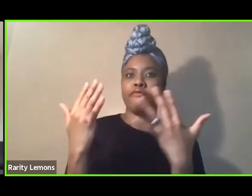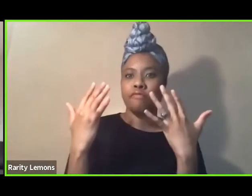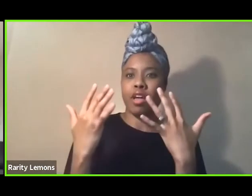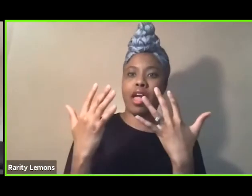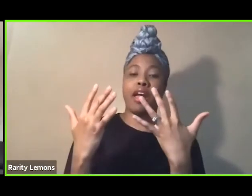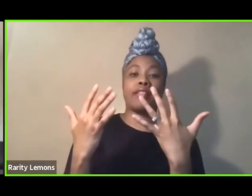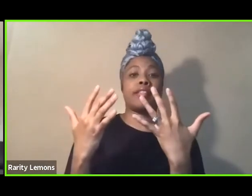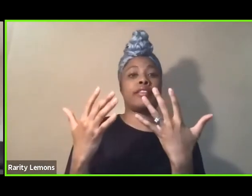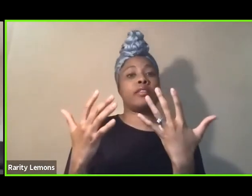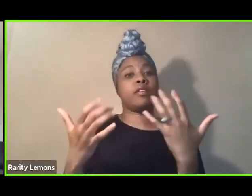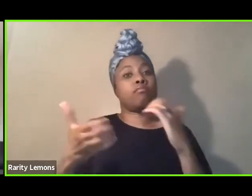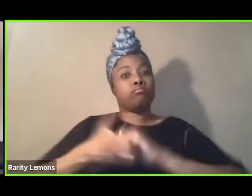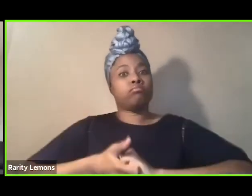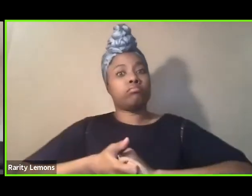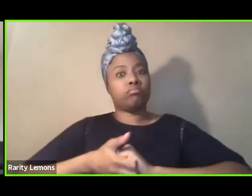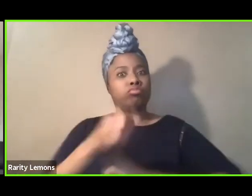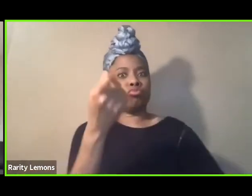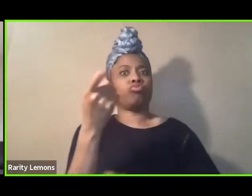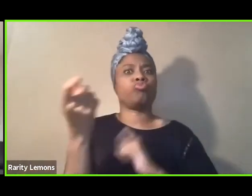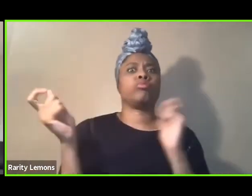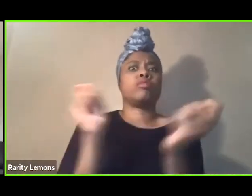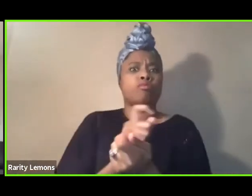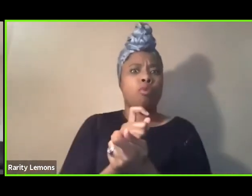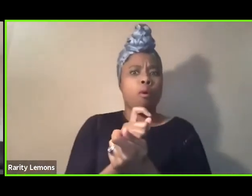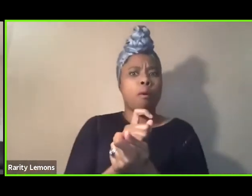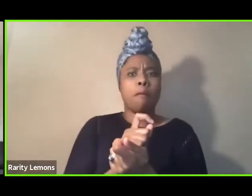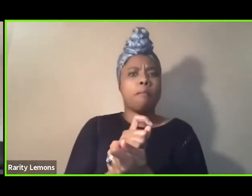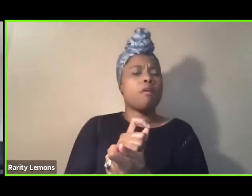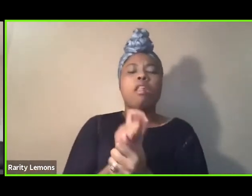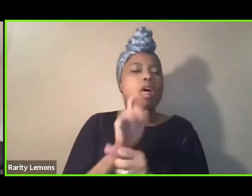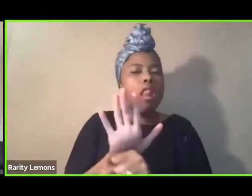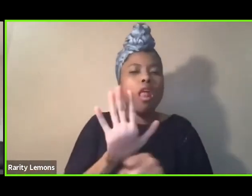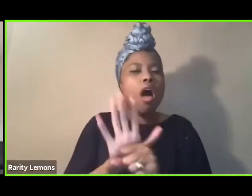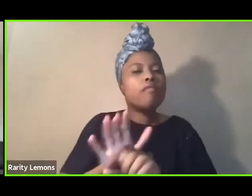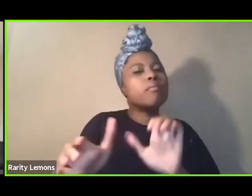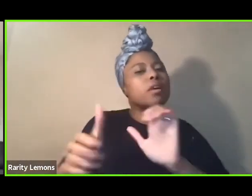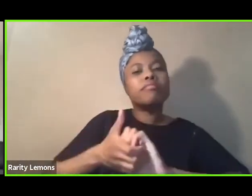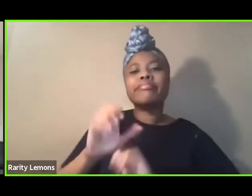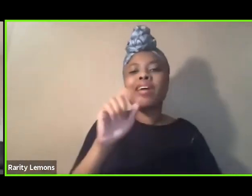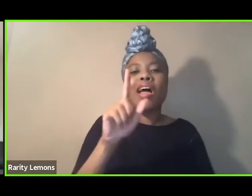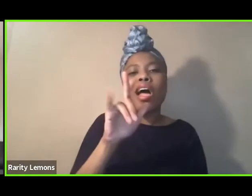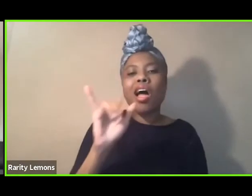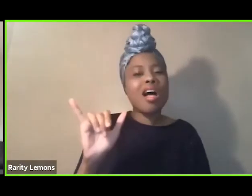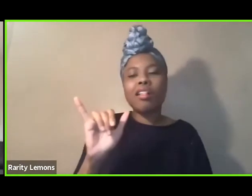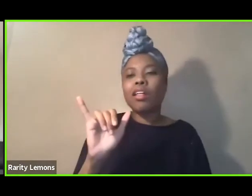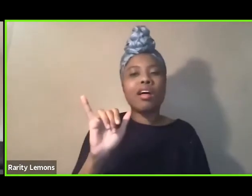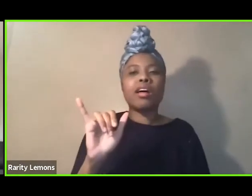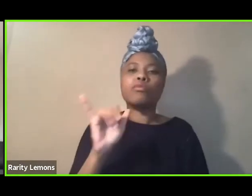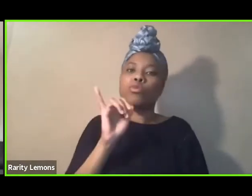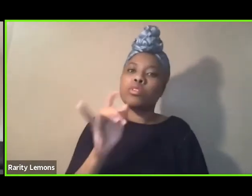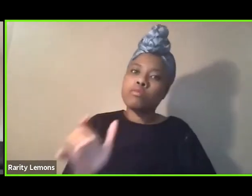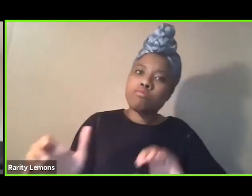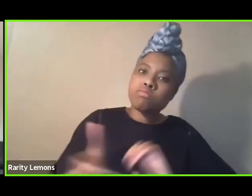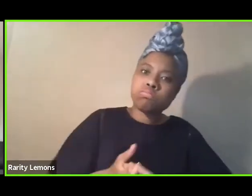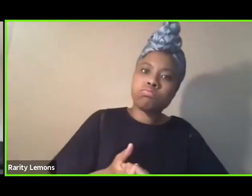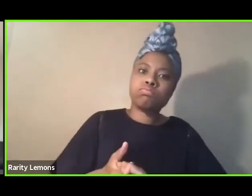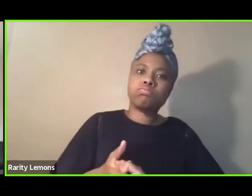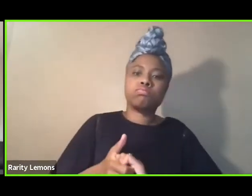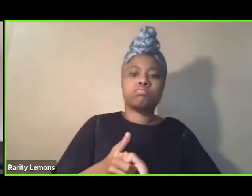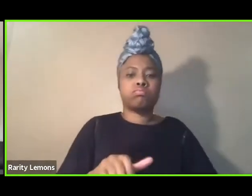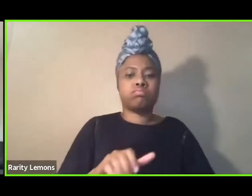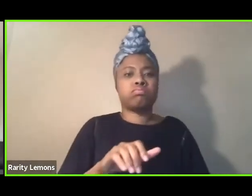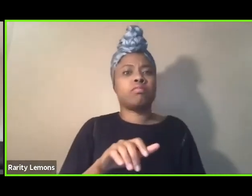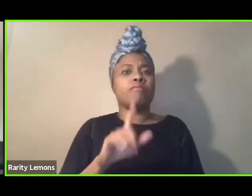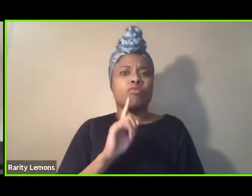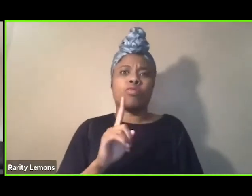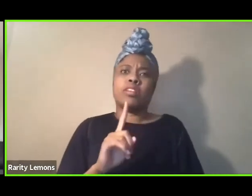solidarity, we need to be more than allies. We need to be accomplices. As accomplices, we must create learning spaces that weave our histories